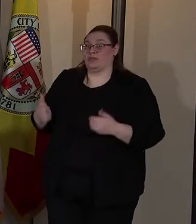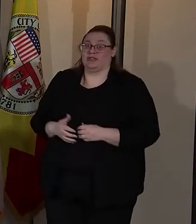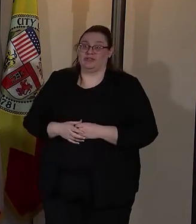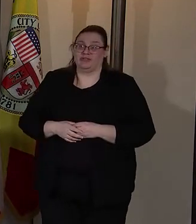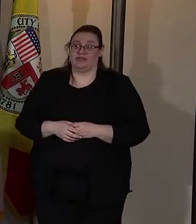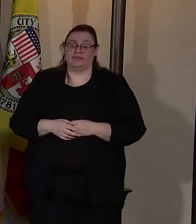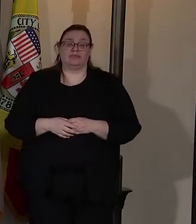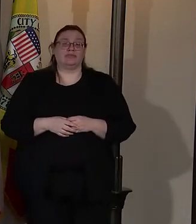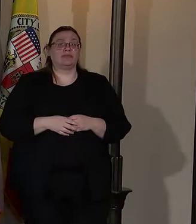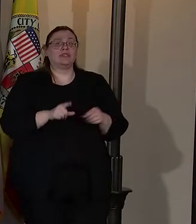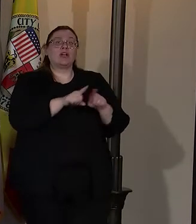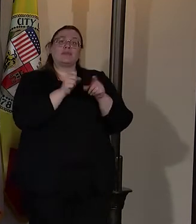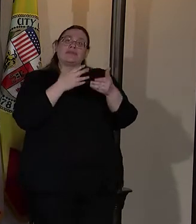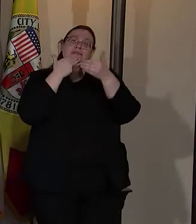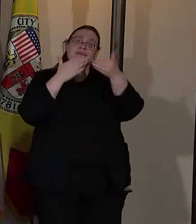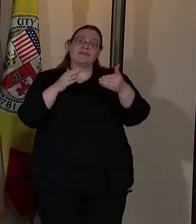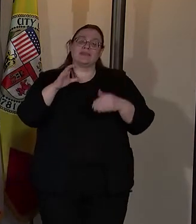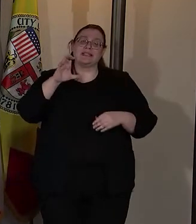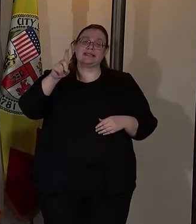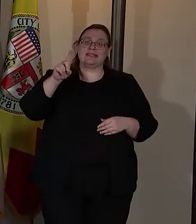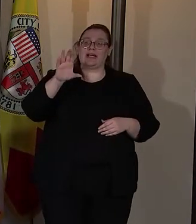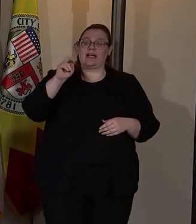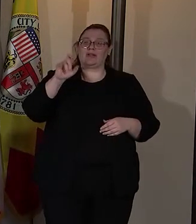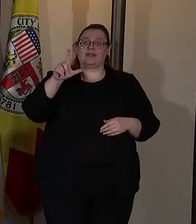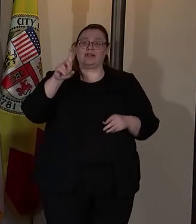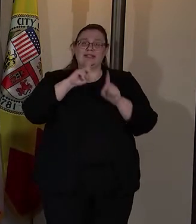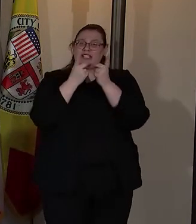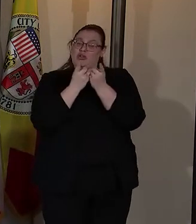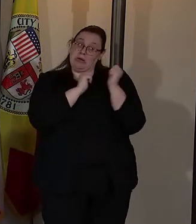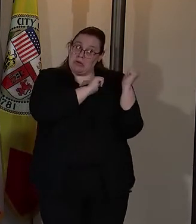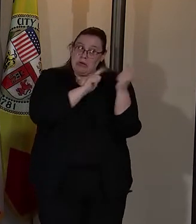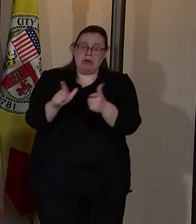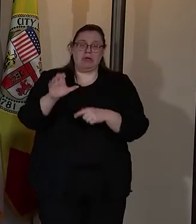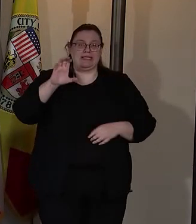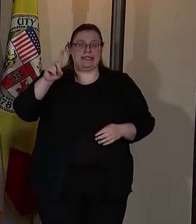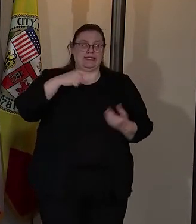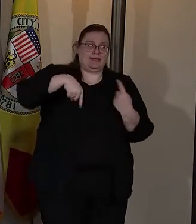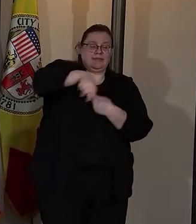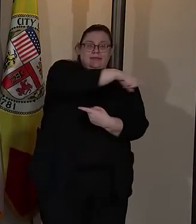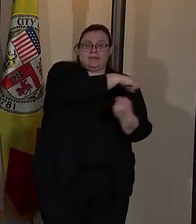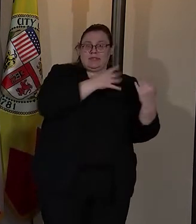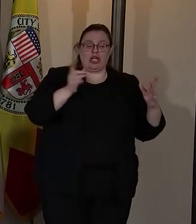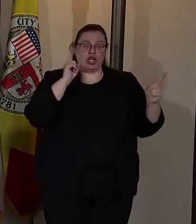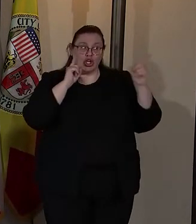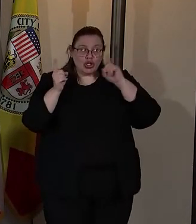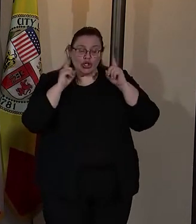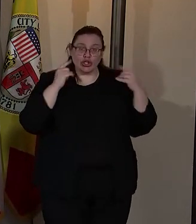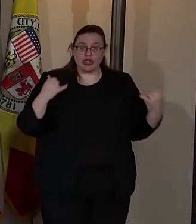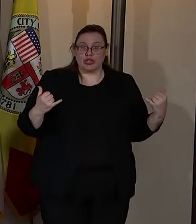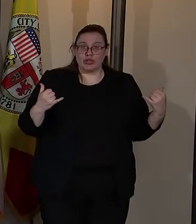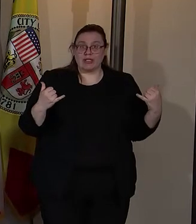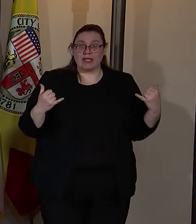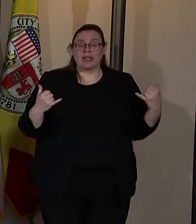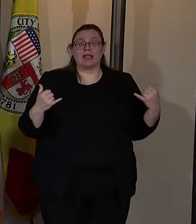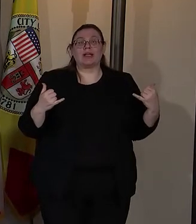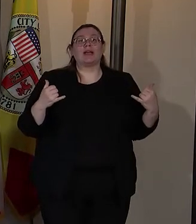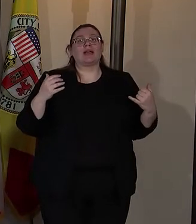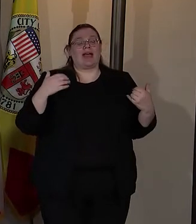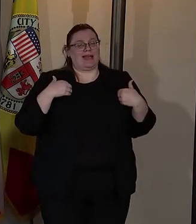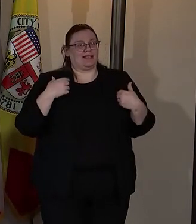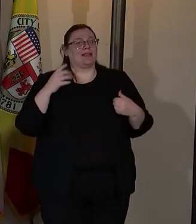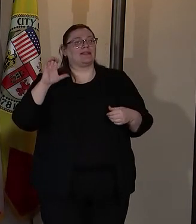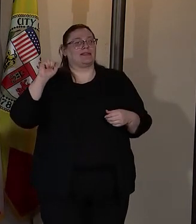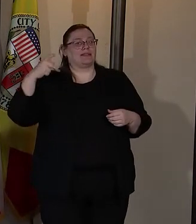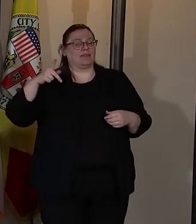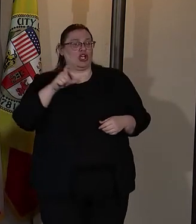I also want to thank the council districts. Every single council district that I heard today, there's a CSP officer